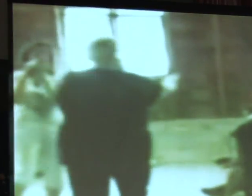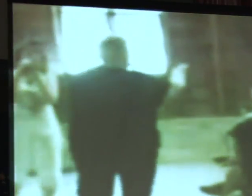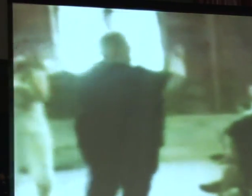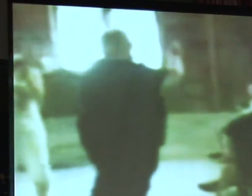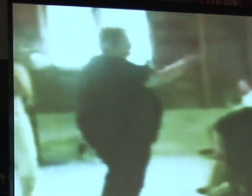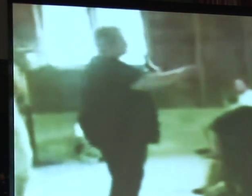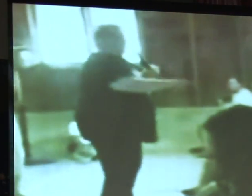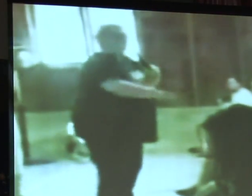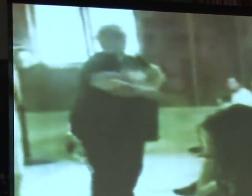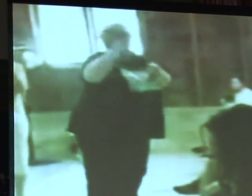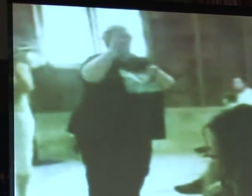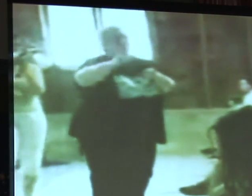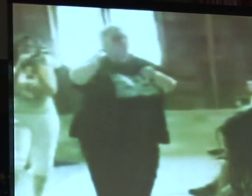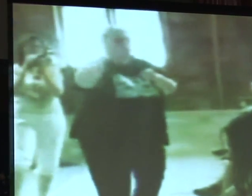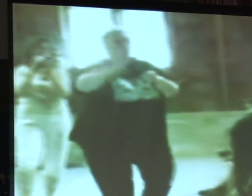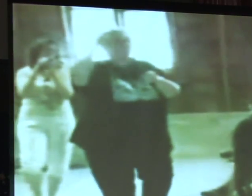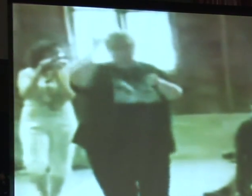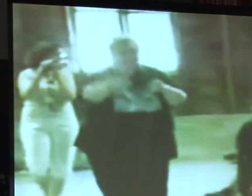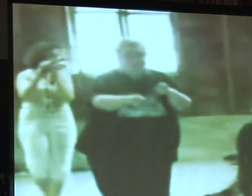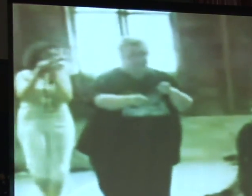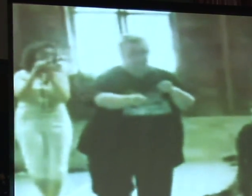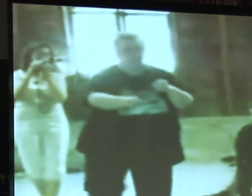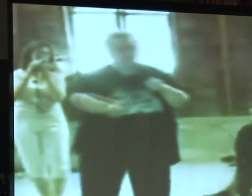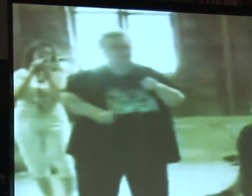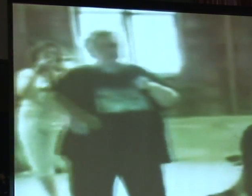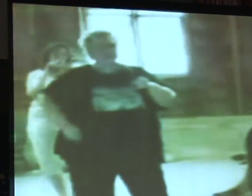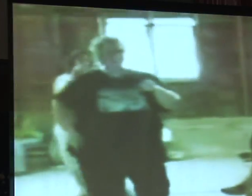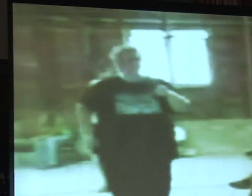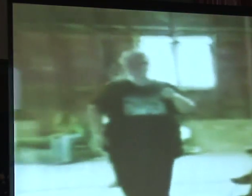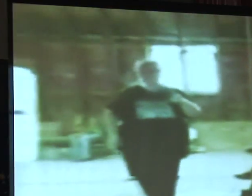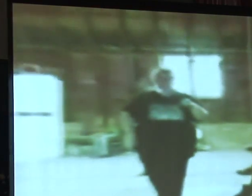in the Old Testament, Harry Potter would have been put to death.